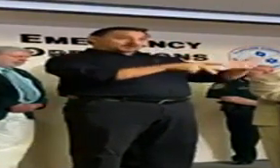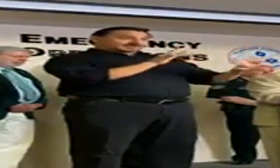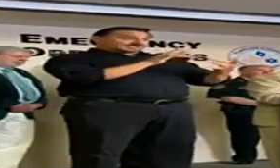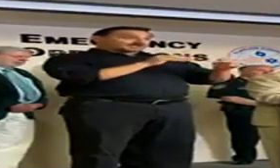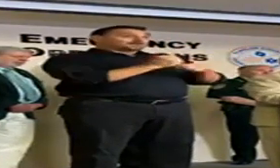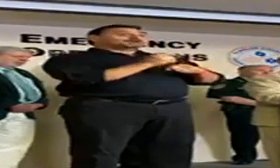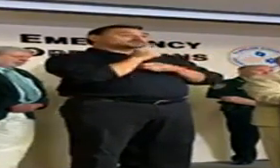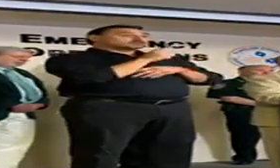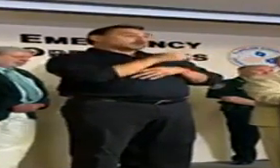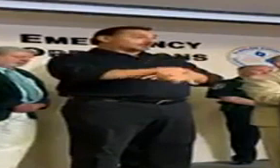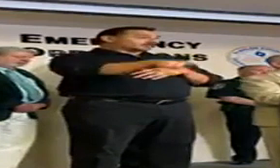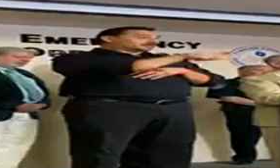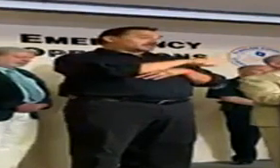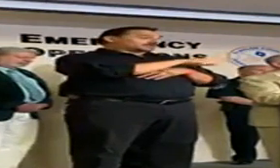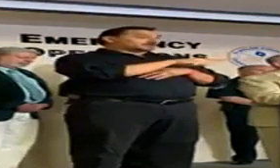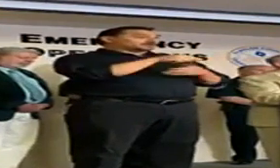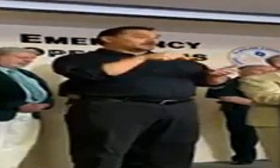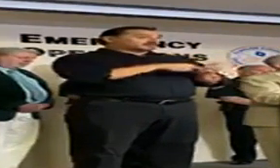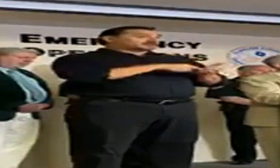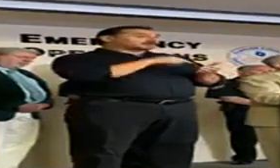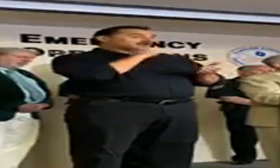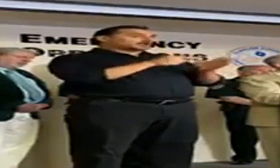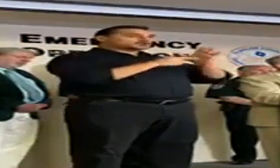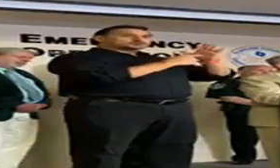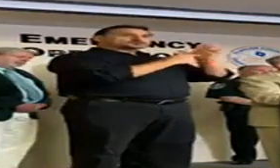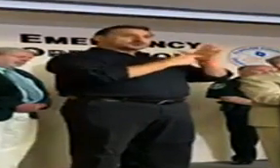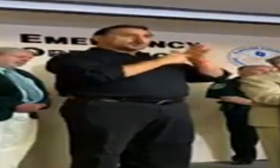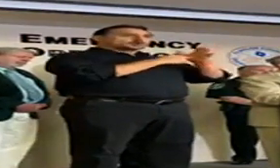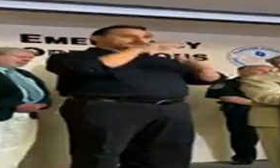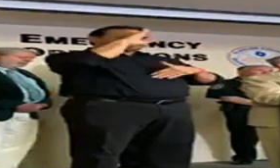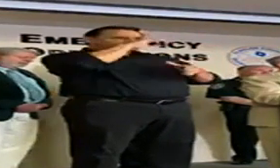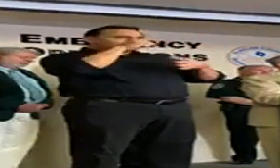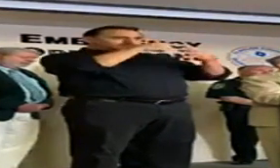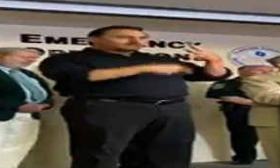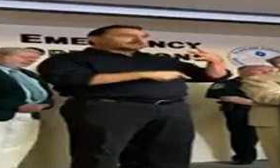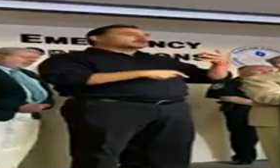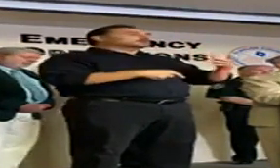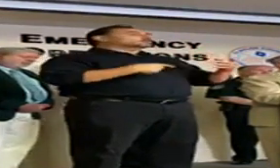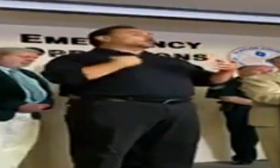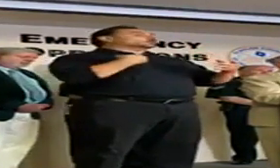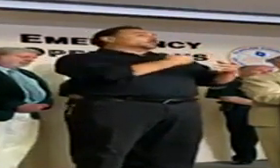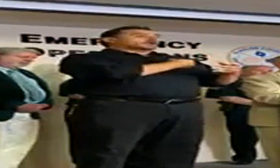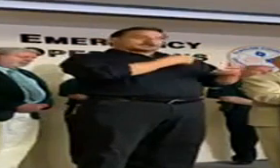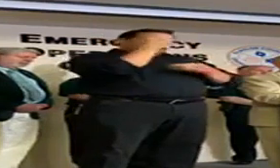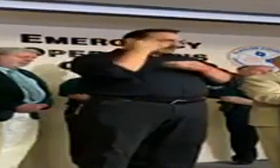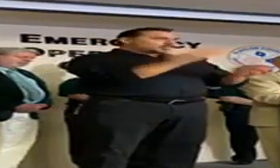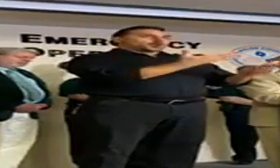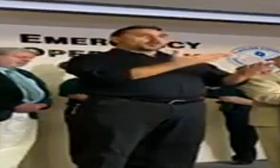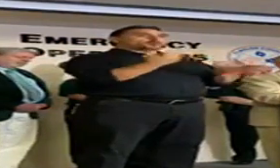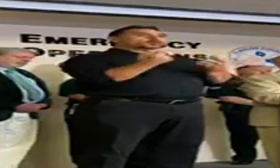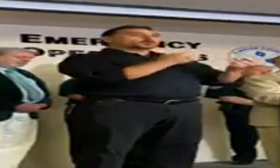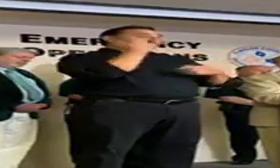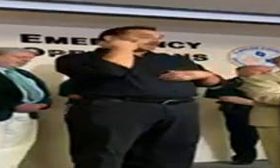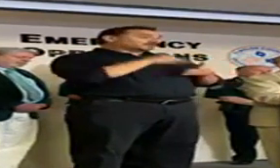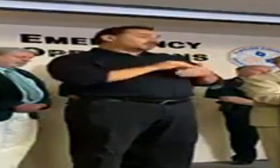to make sure that the symptoms are not apparent. And if they do become apparent, we can guide them as to what they need to do next,